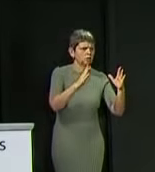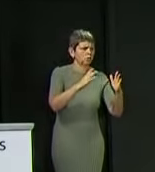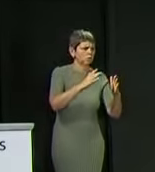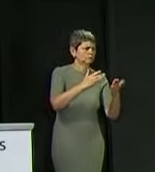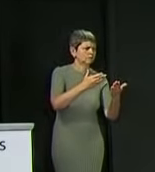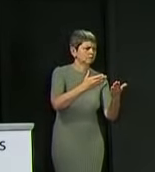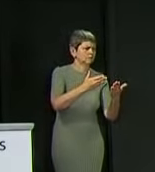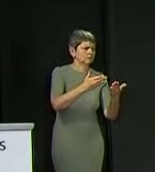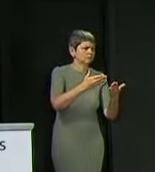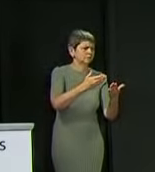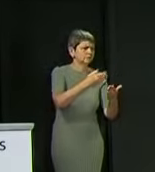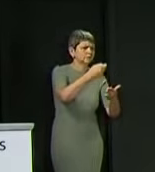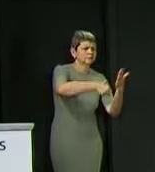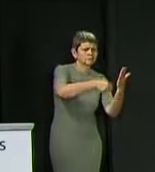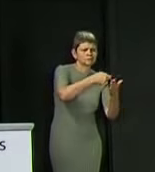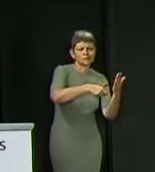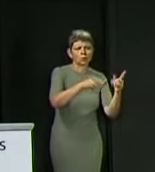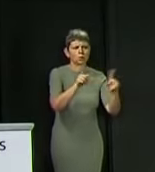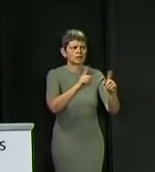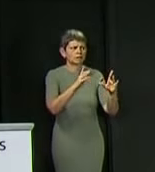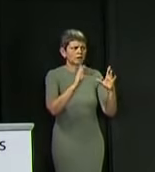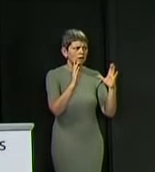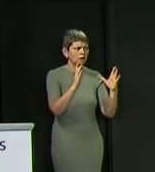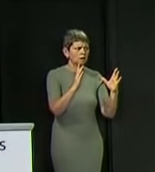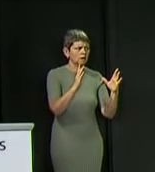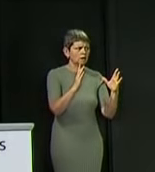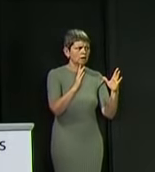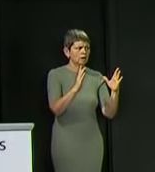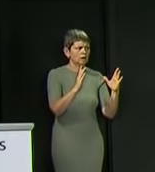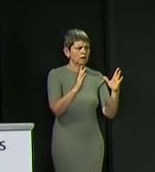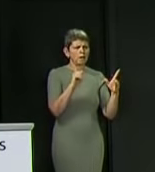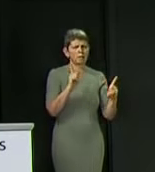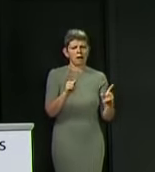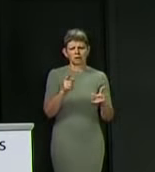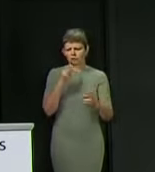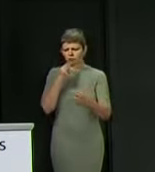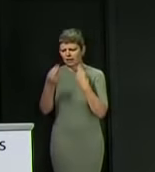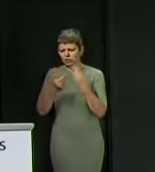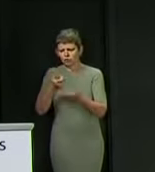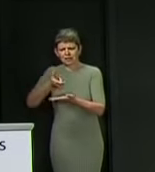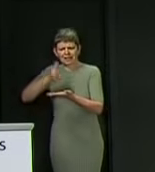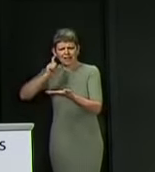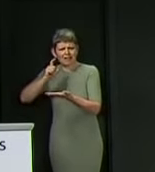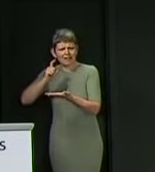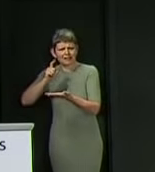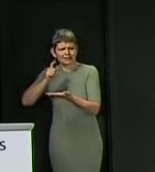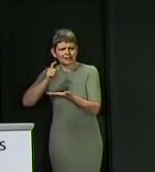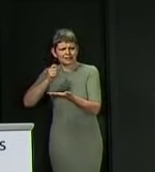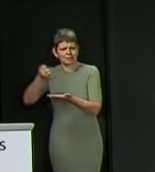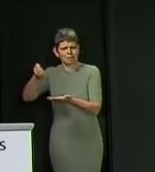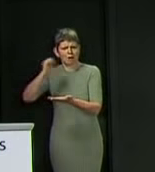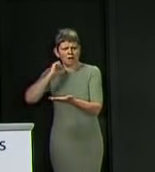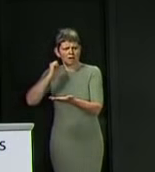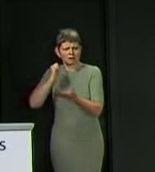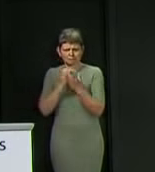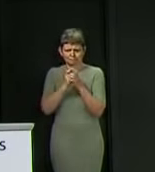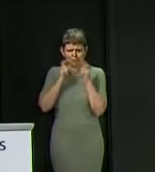sale or higher goods or services, with the exception of restaurants, cafes, bars and pubs.